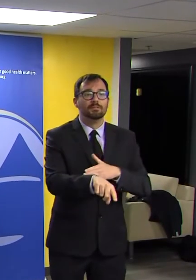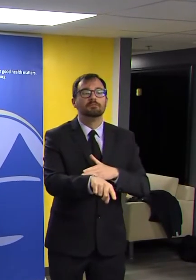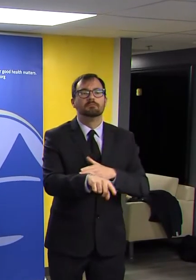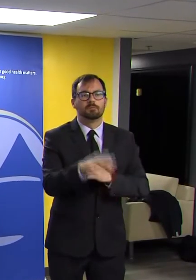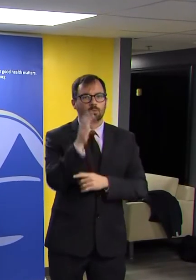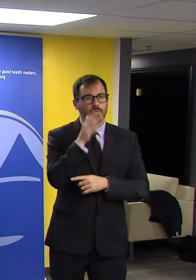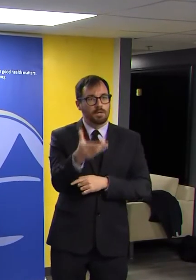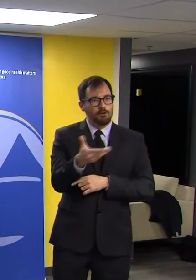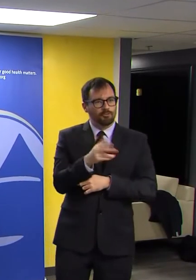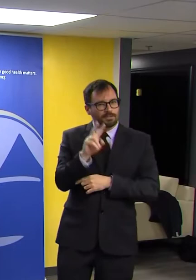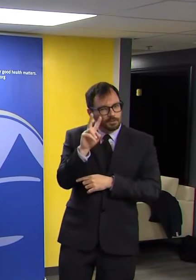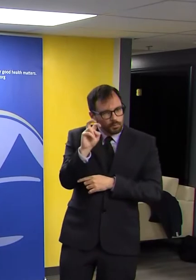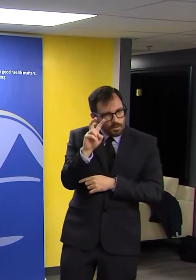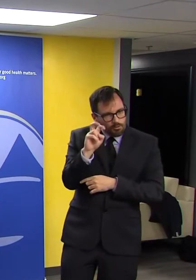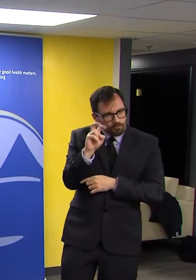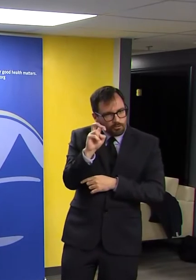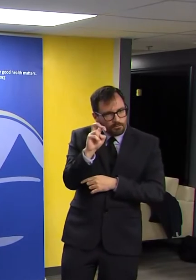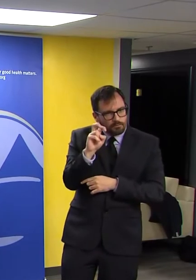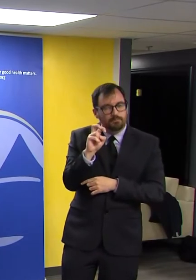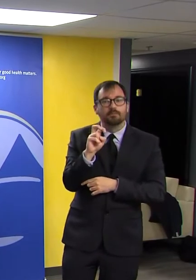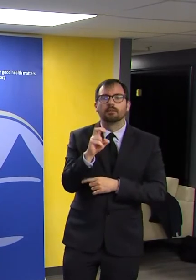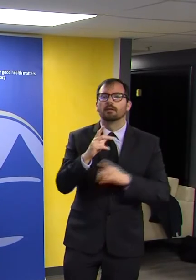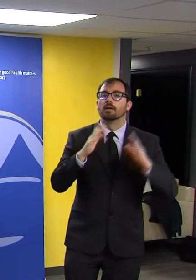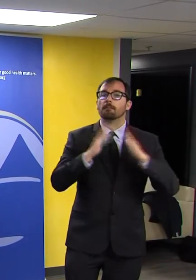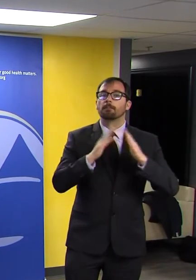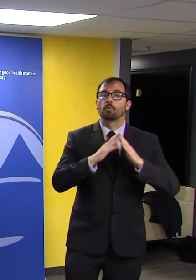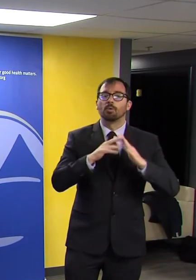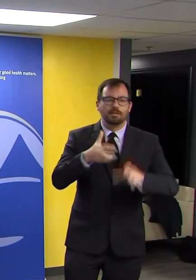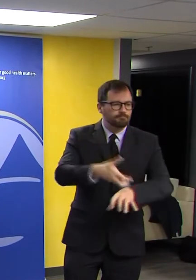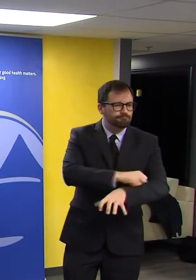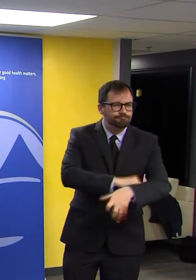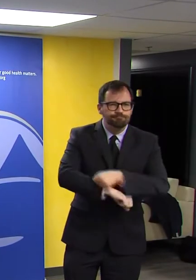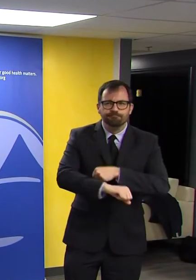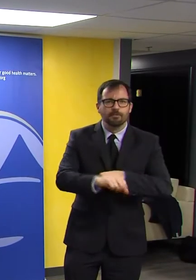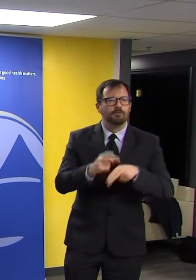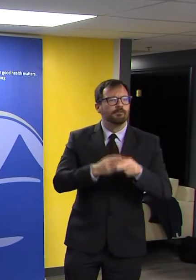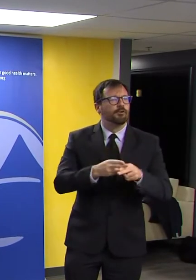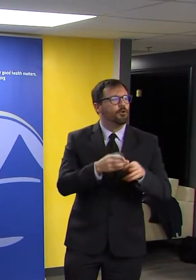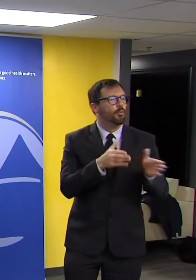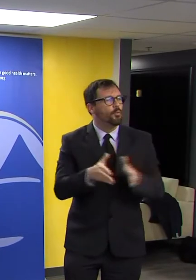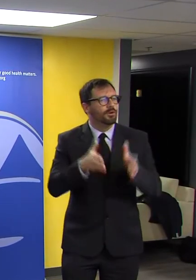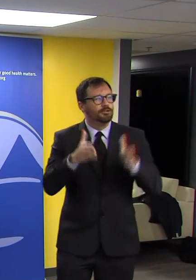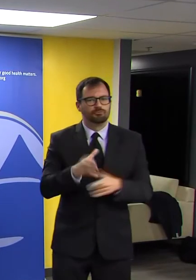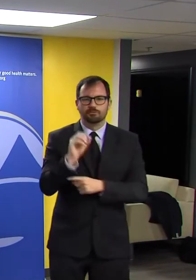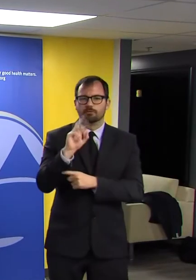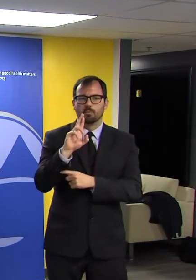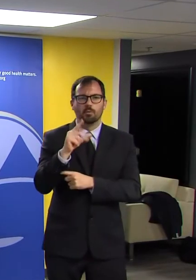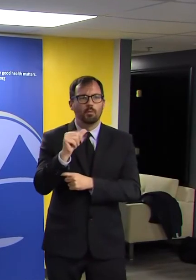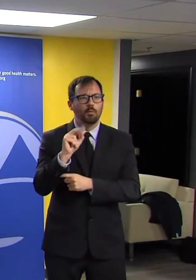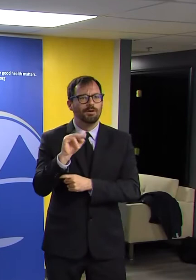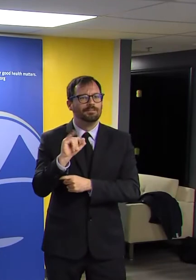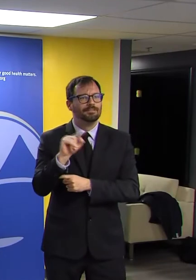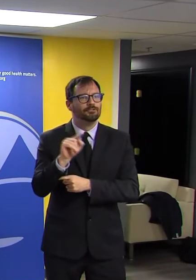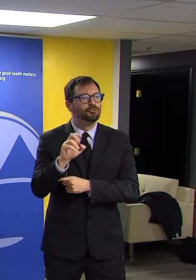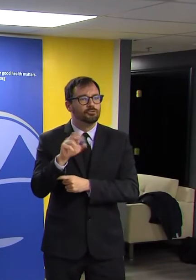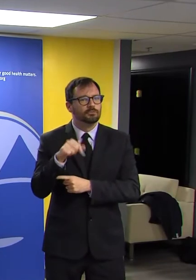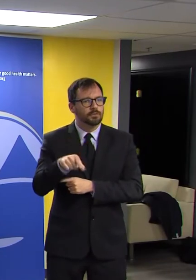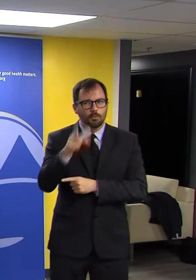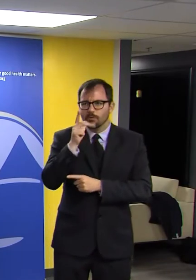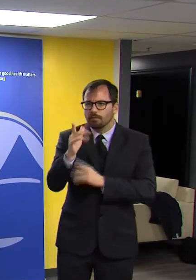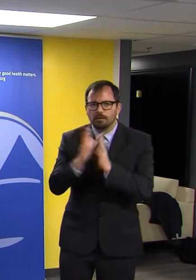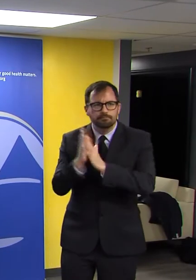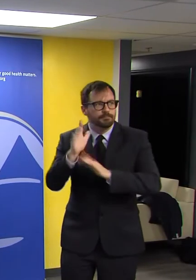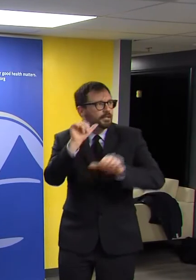neighborhoods across each of our 20 equity communities for business walks and door-to-door canvassing. It's like a political campaign